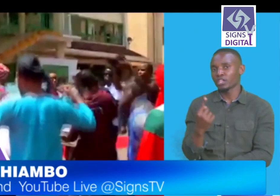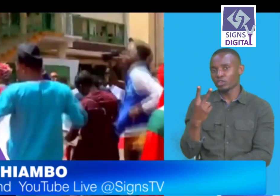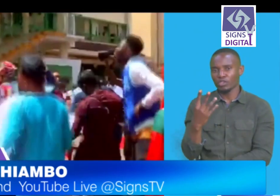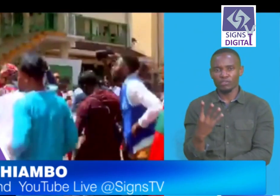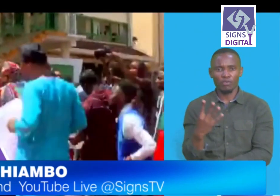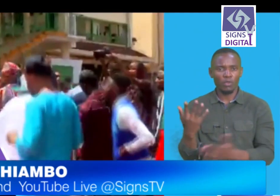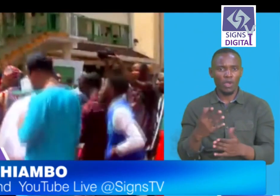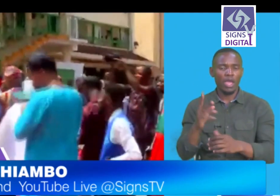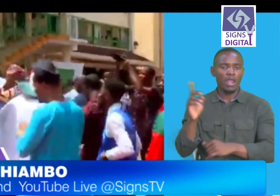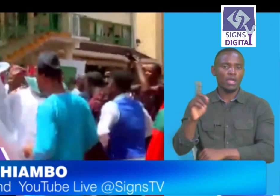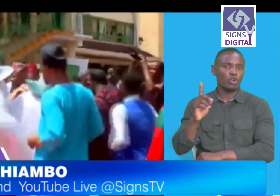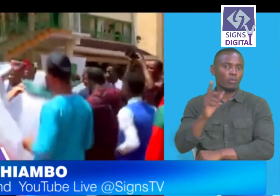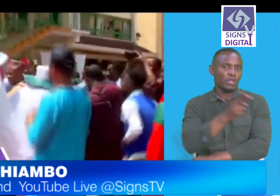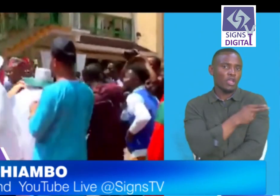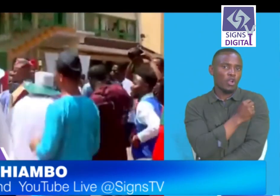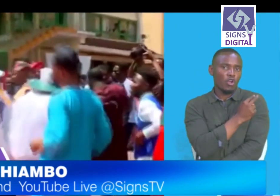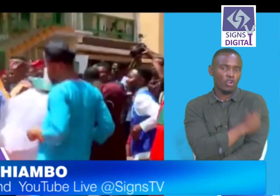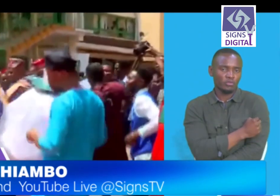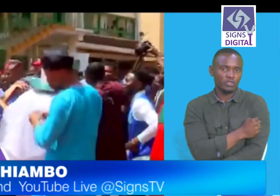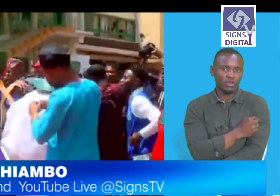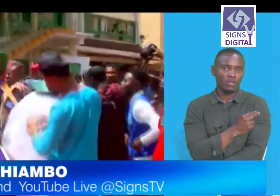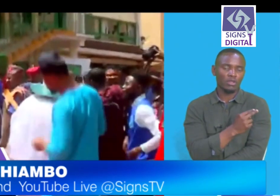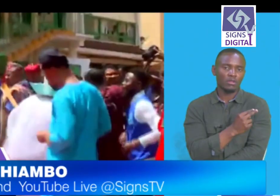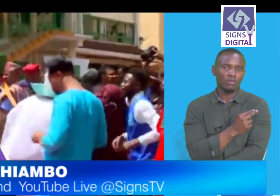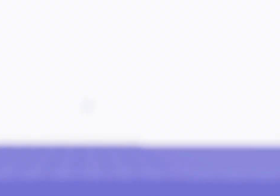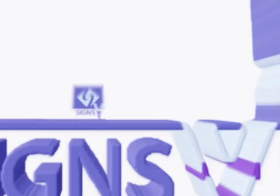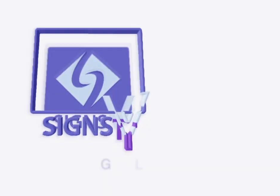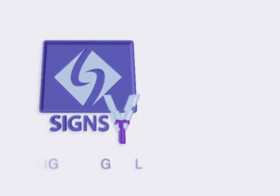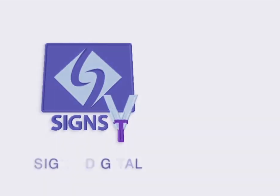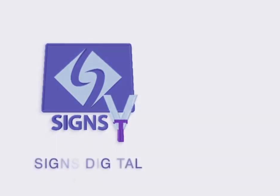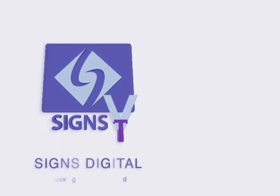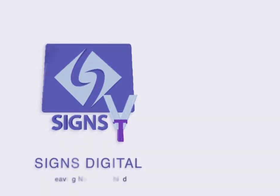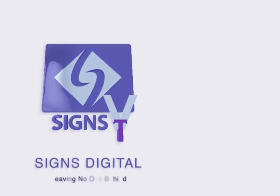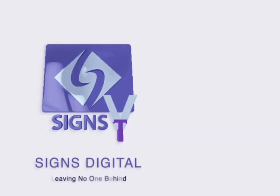Nairobi Hospital. Reporting for Science TV, my name is Yvonne.